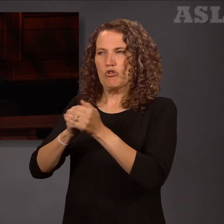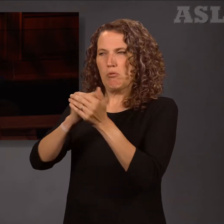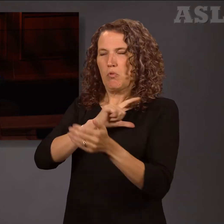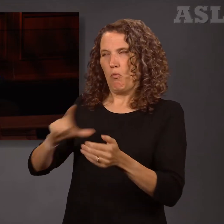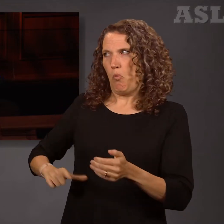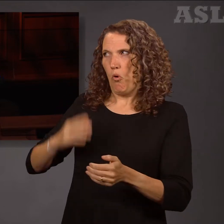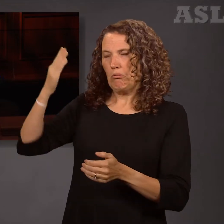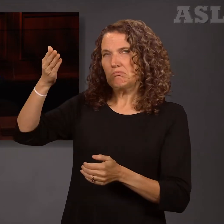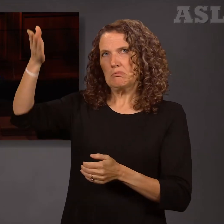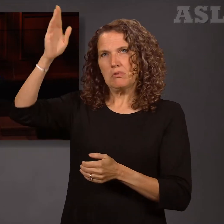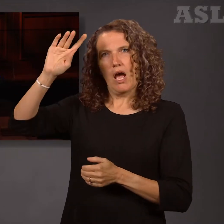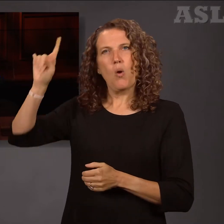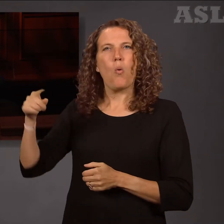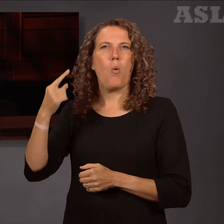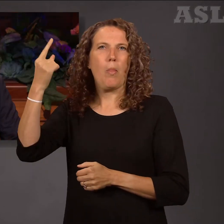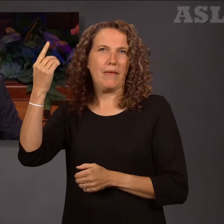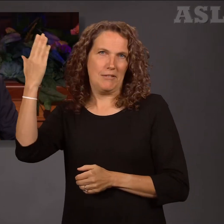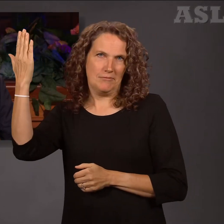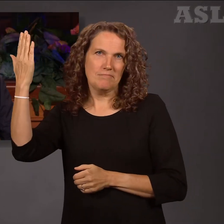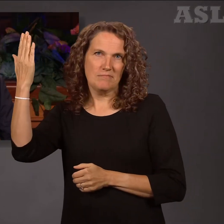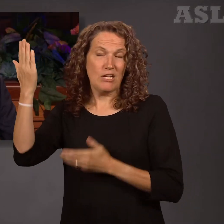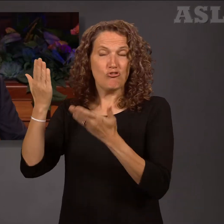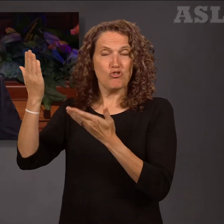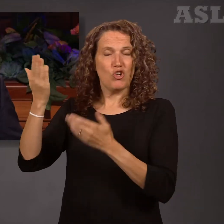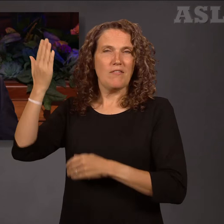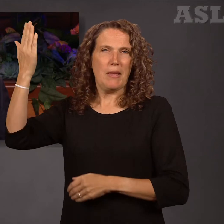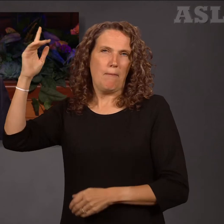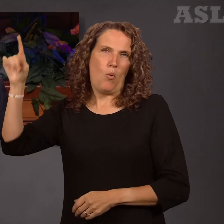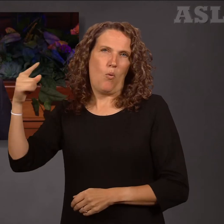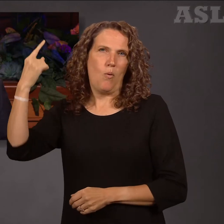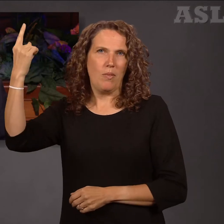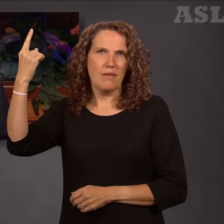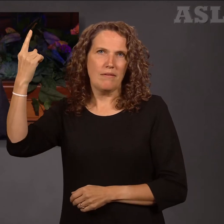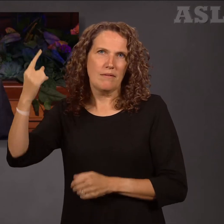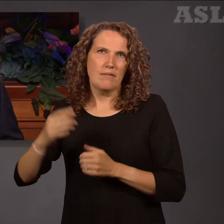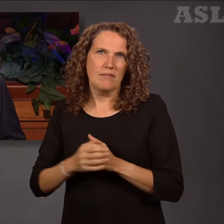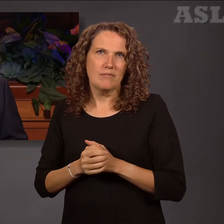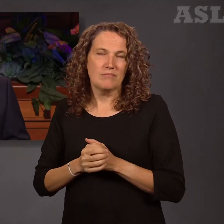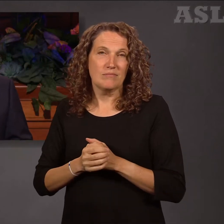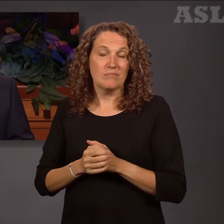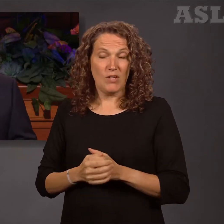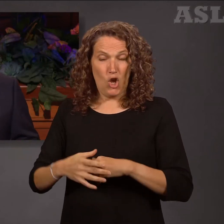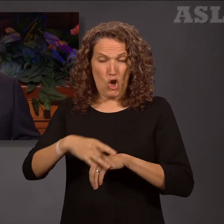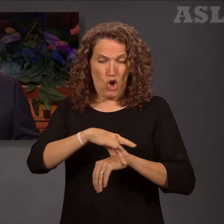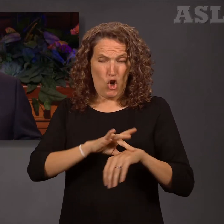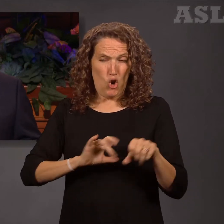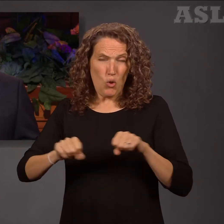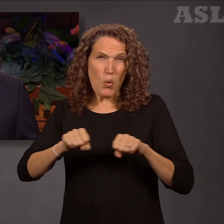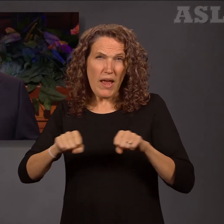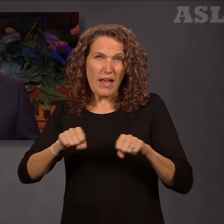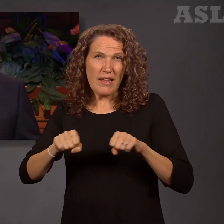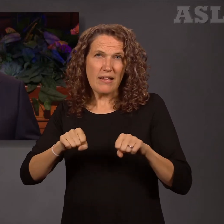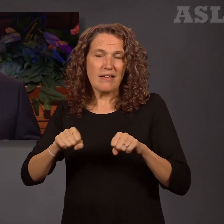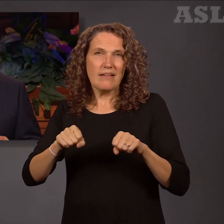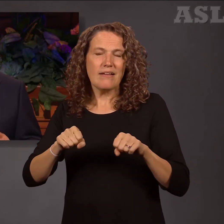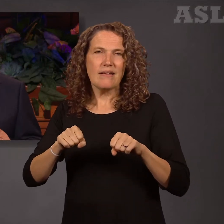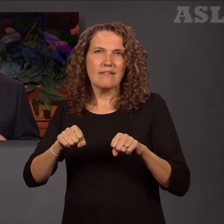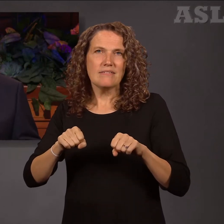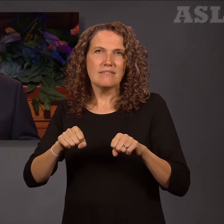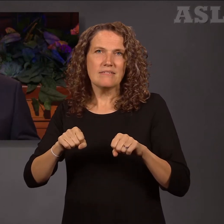shalt thou serve. The event of an earthquake leaves its mark even on structures that